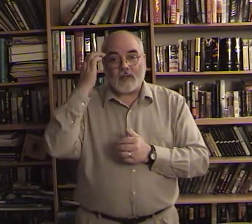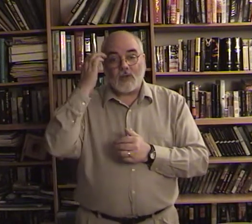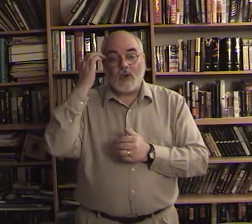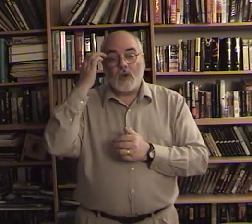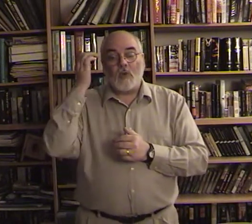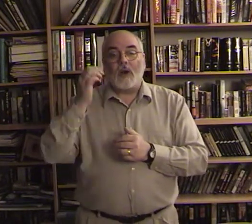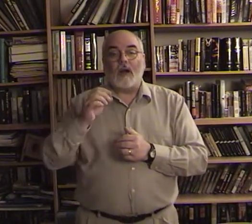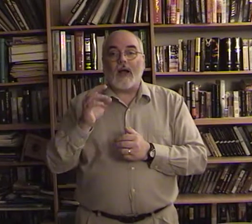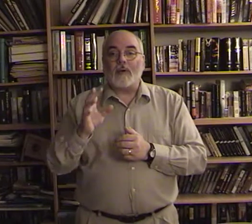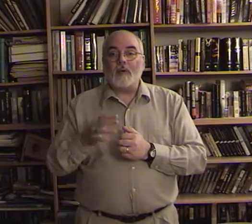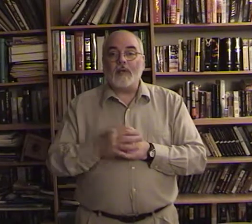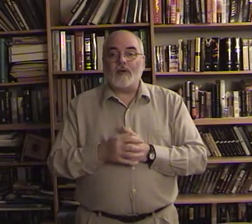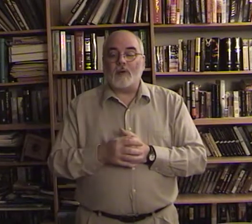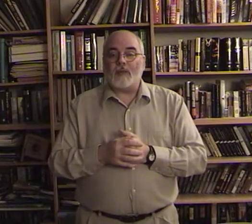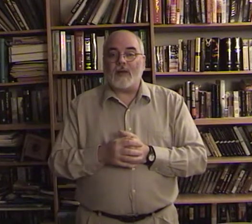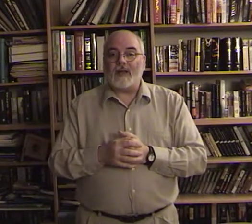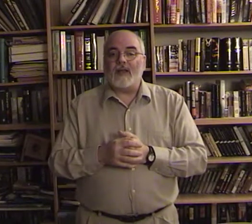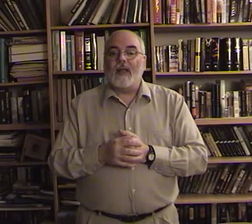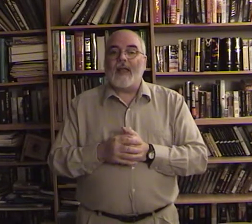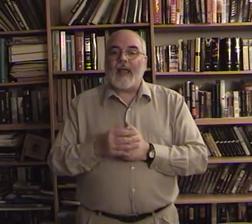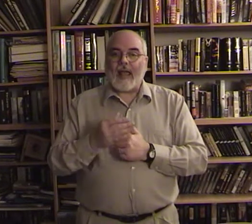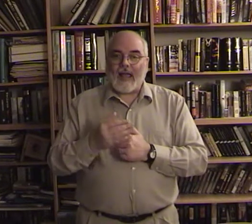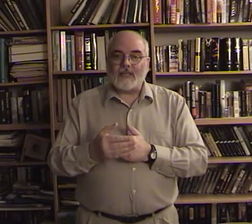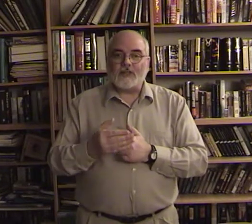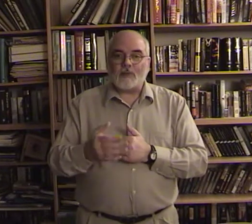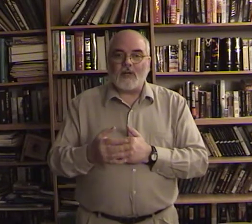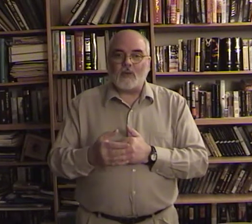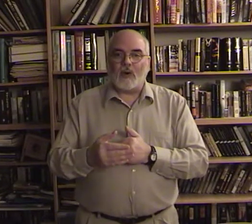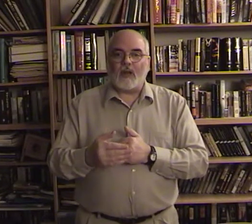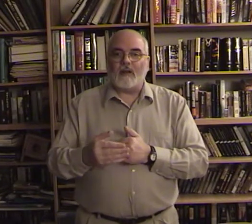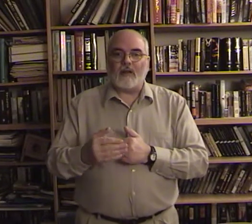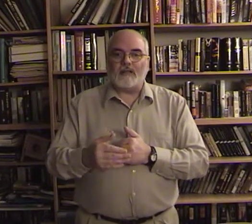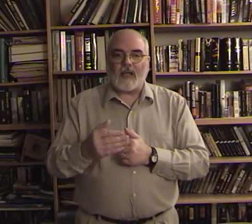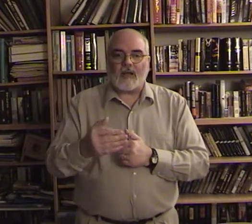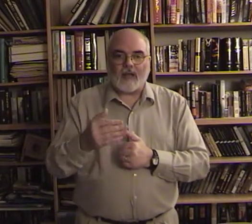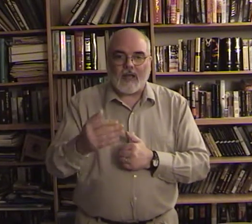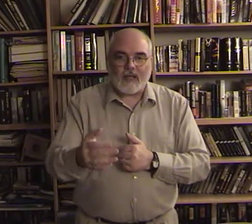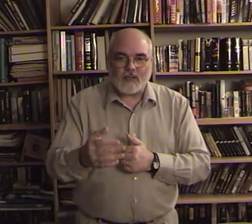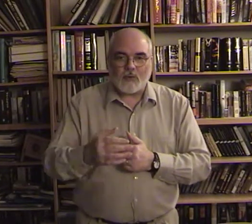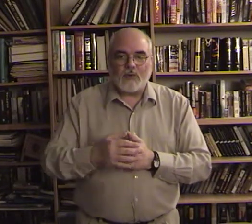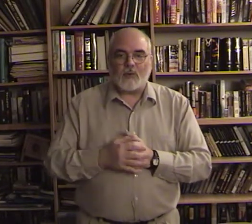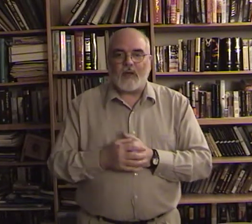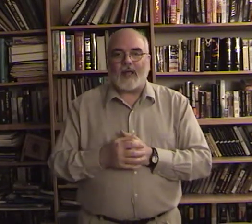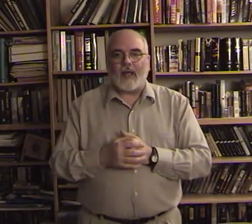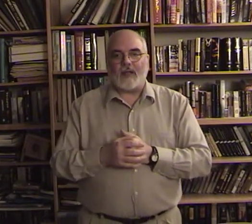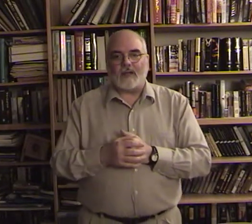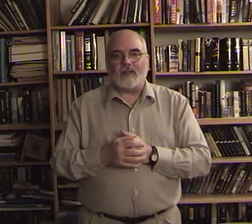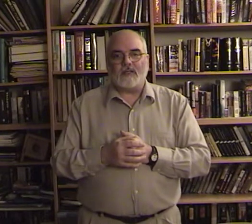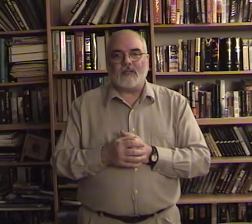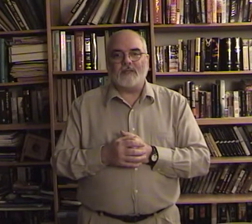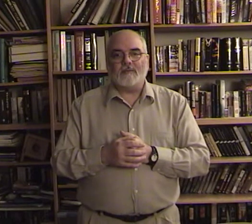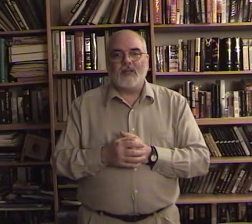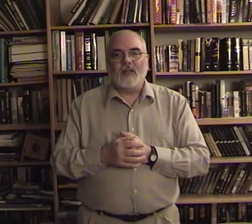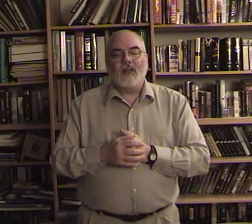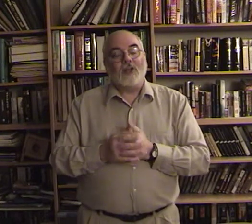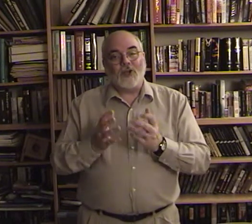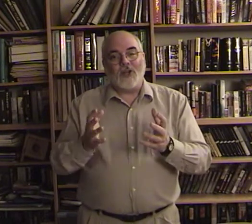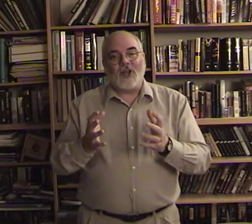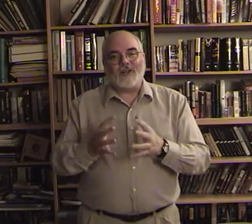where i will be interpreting it as it's being read exactly as it would be read at ltc good luck to